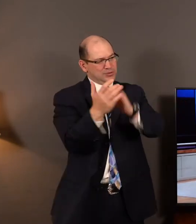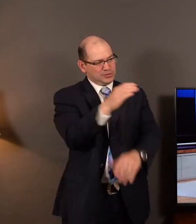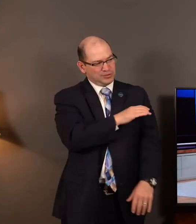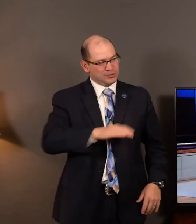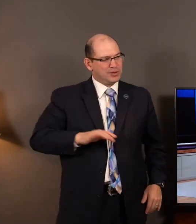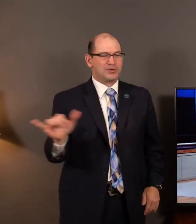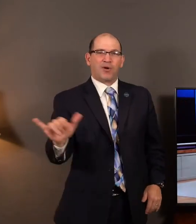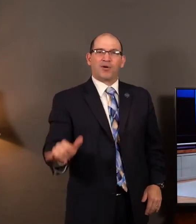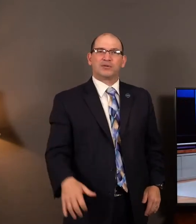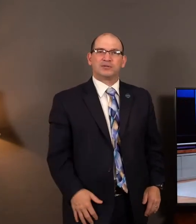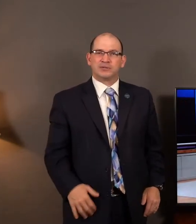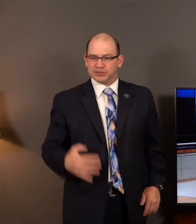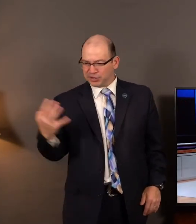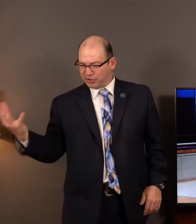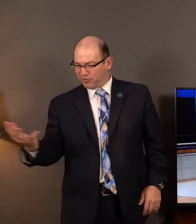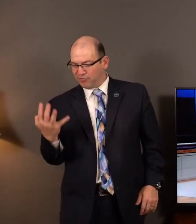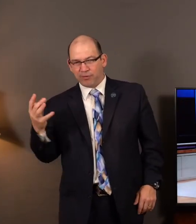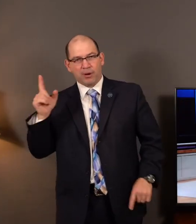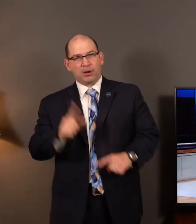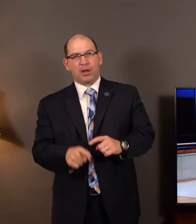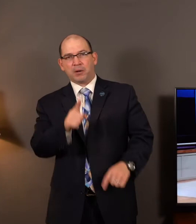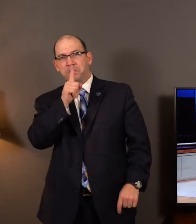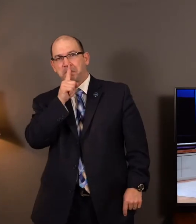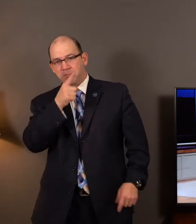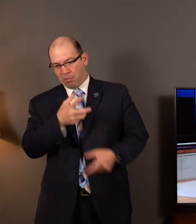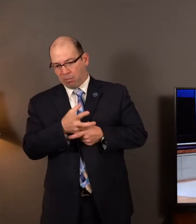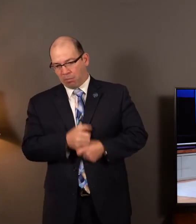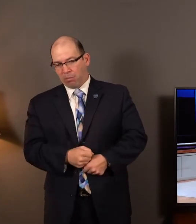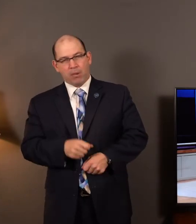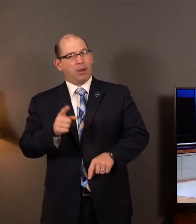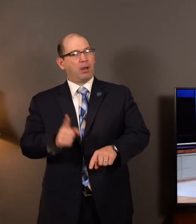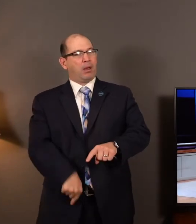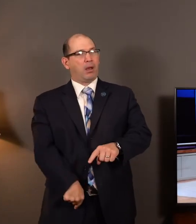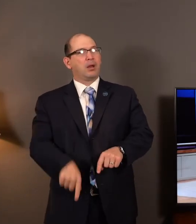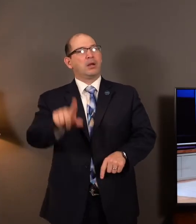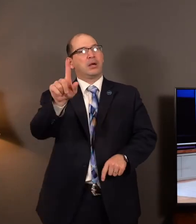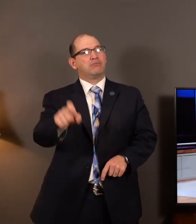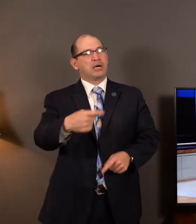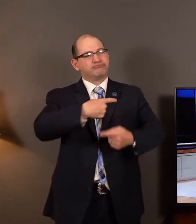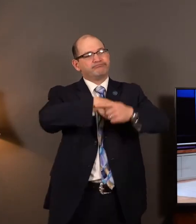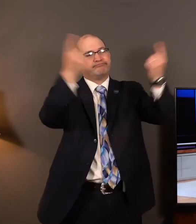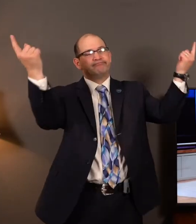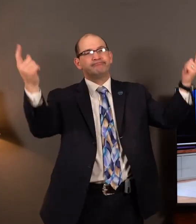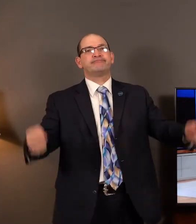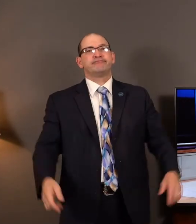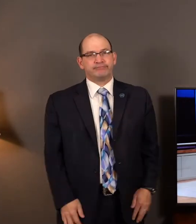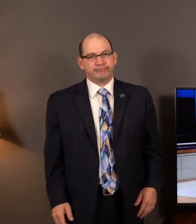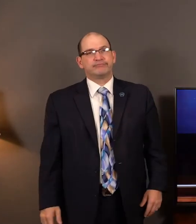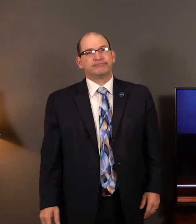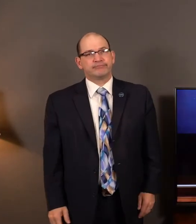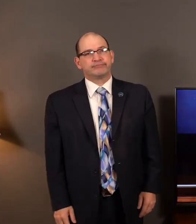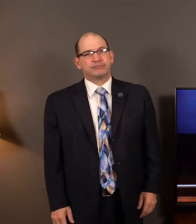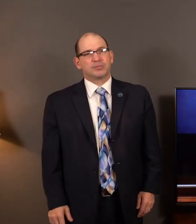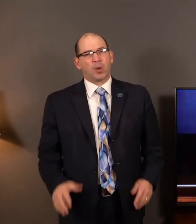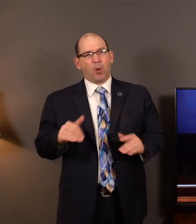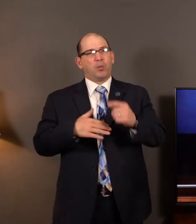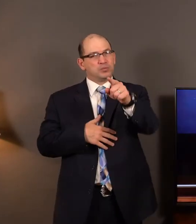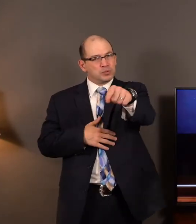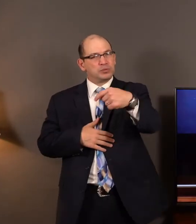You see, these leprous men could not just save for the provision of the Lord. They had to share it. And may you and I be convinced